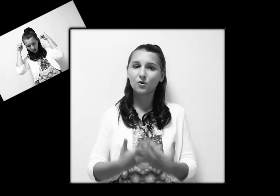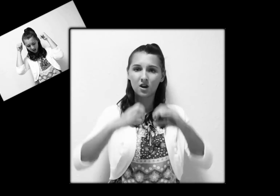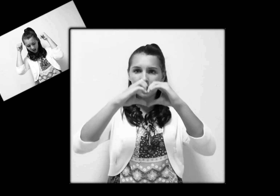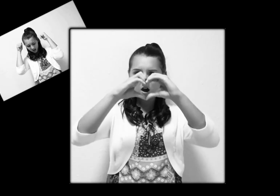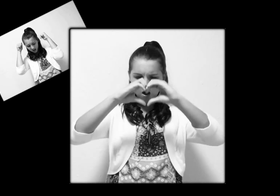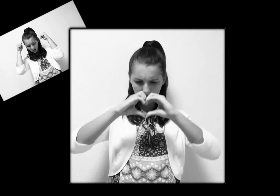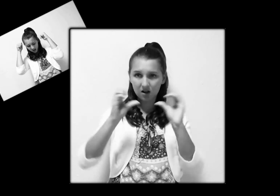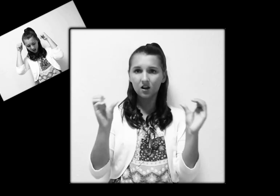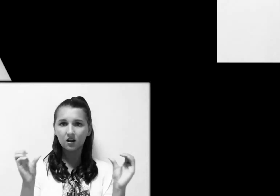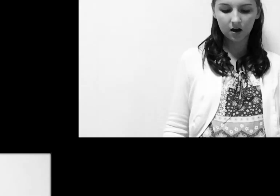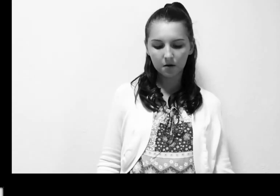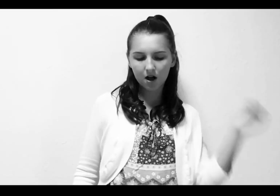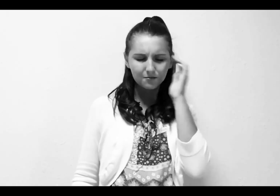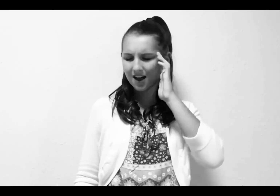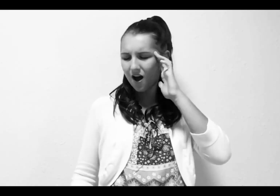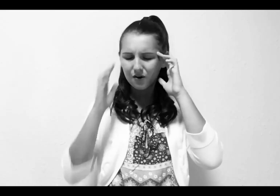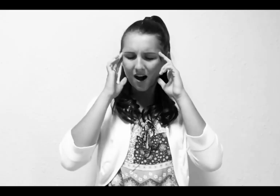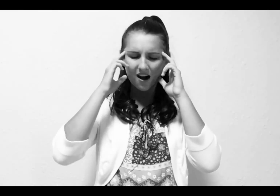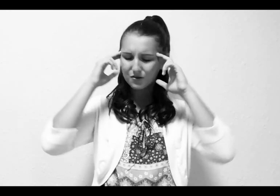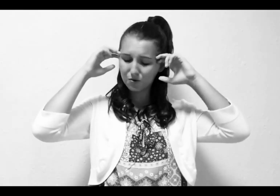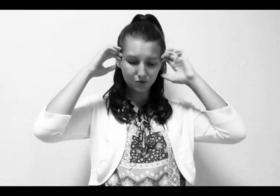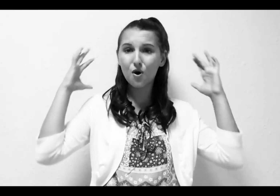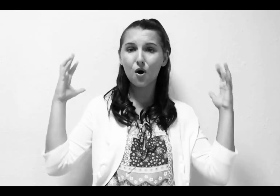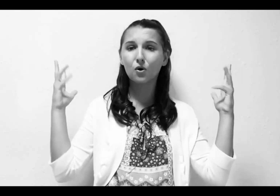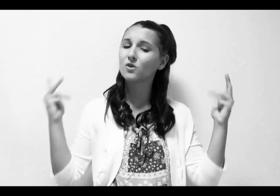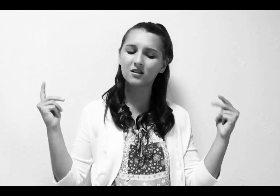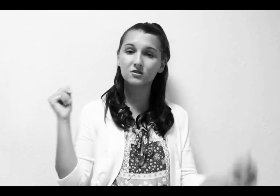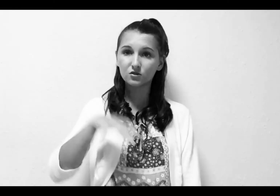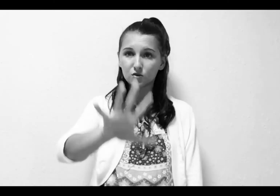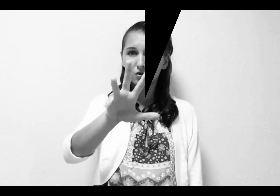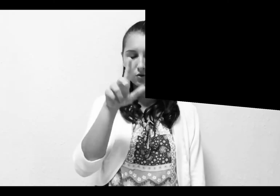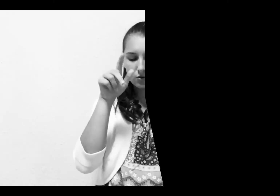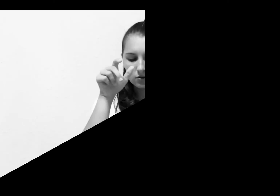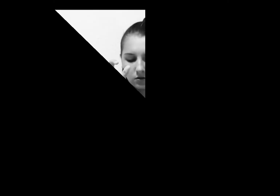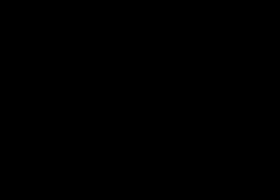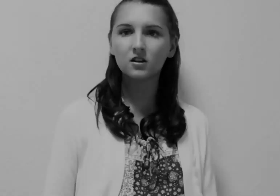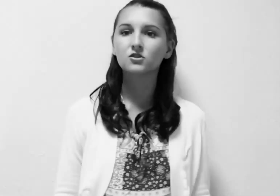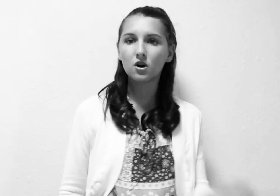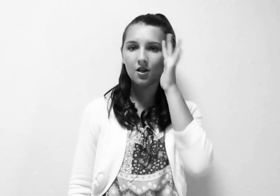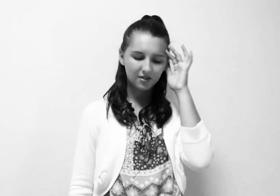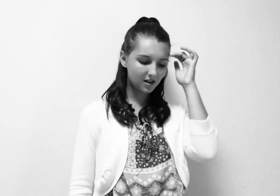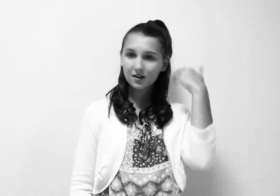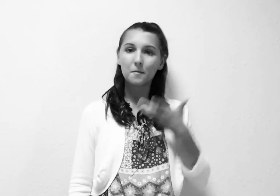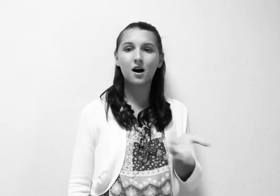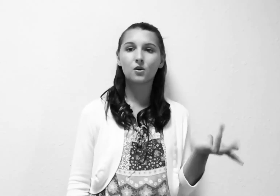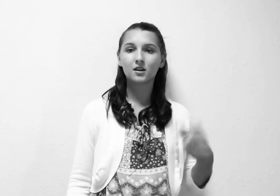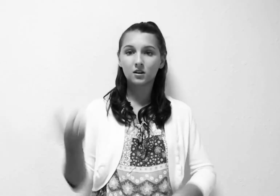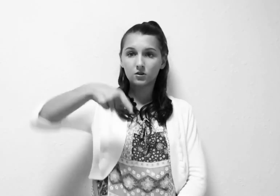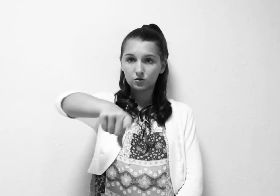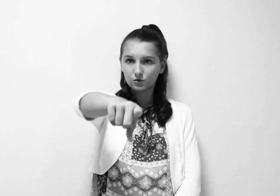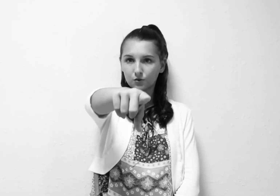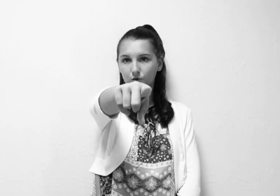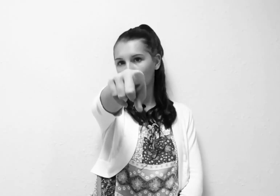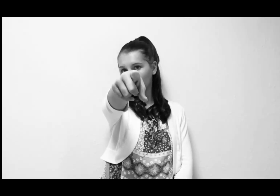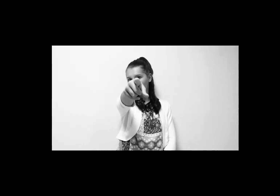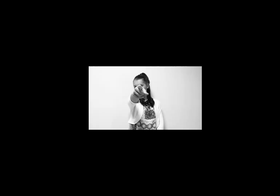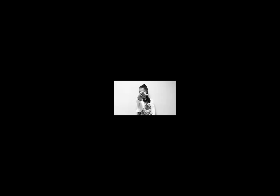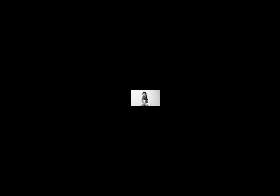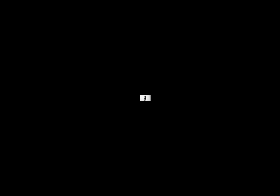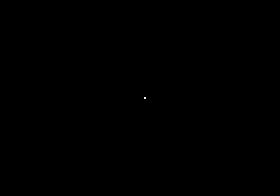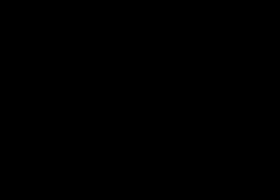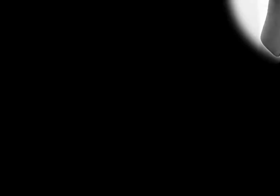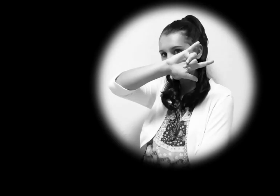for in heartache Now I don't know what to do Cause all I think about is you